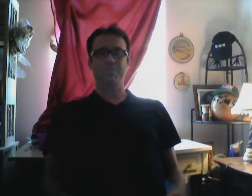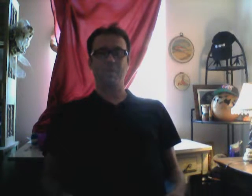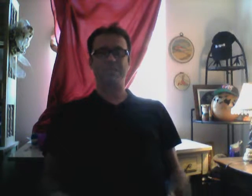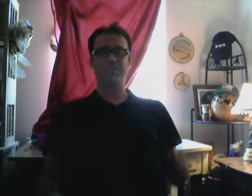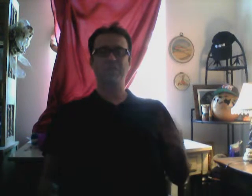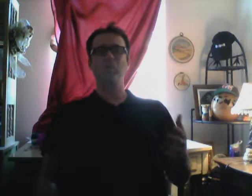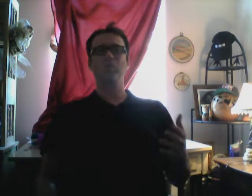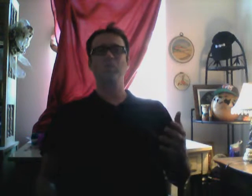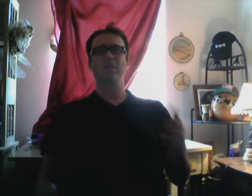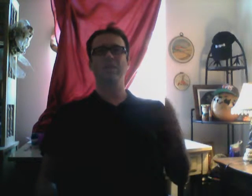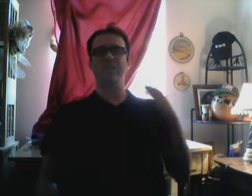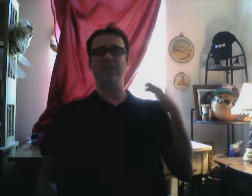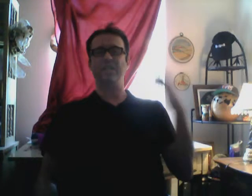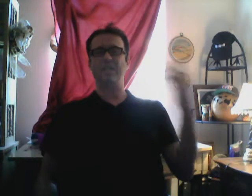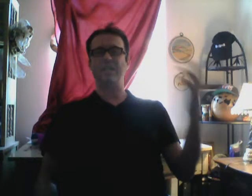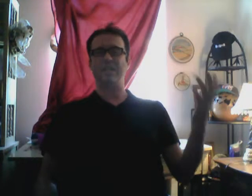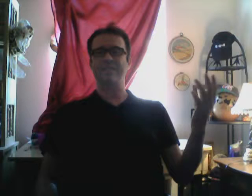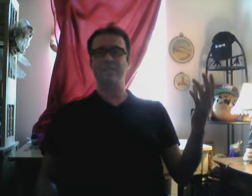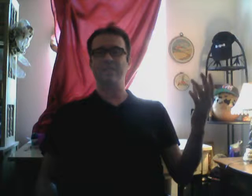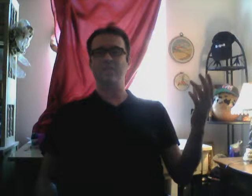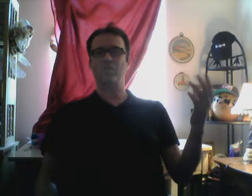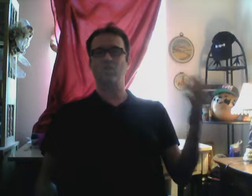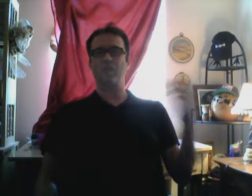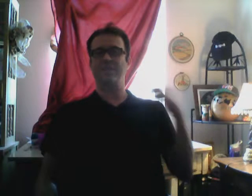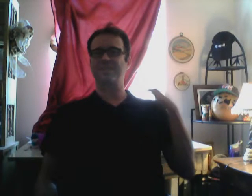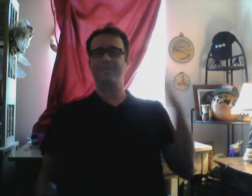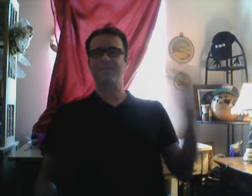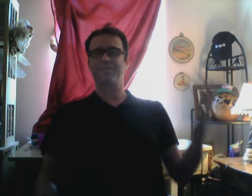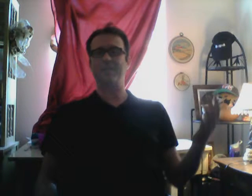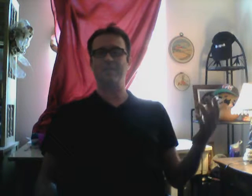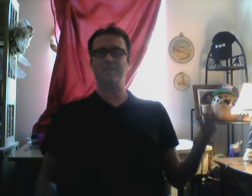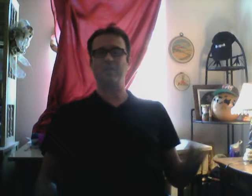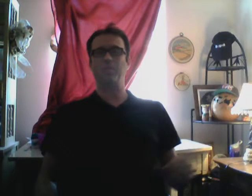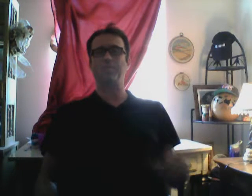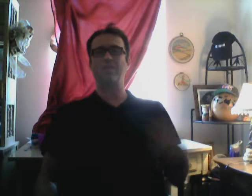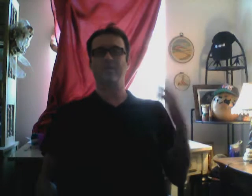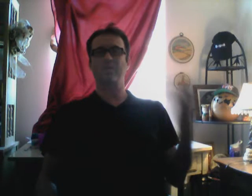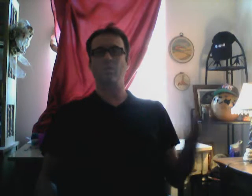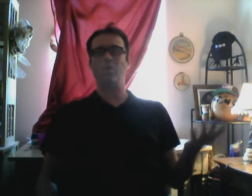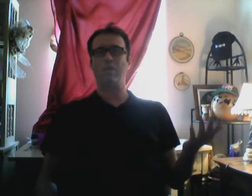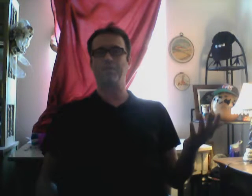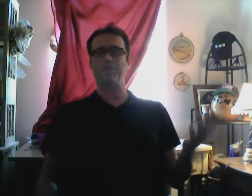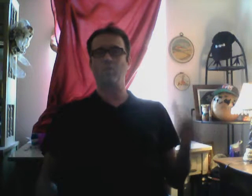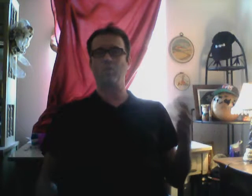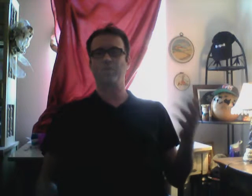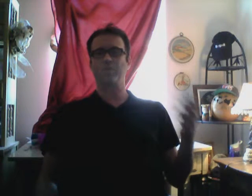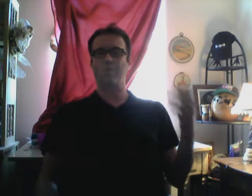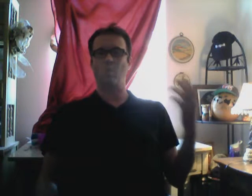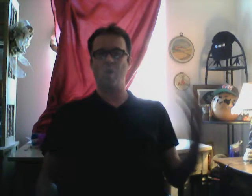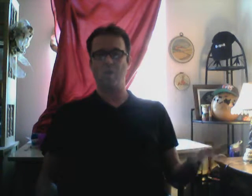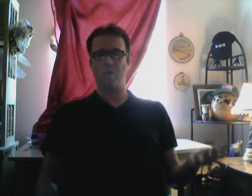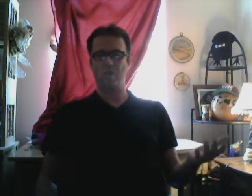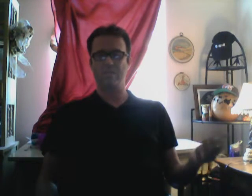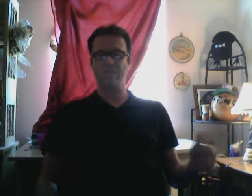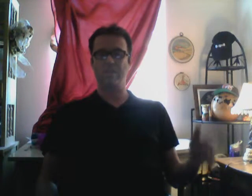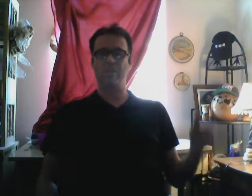It's totally. Identity. Crisis. Makes. The wealthy. Worshipping. Walmarts. Even though.